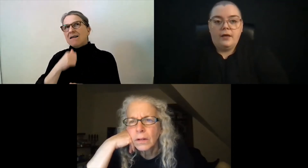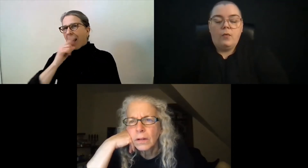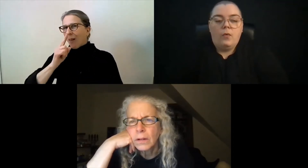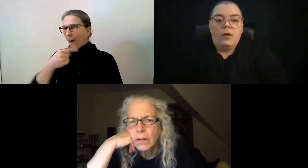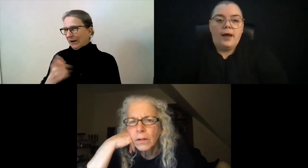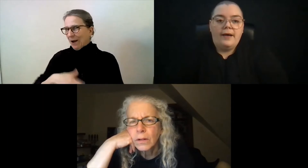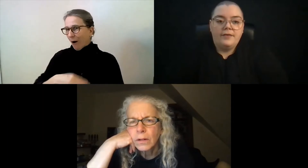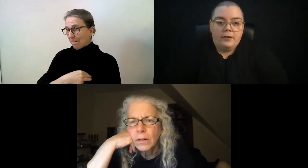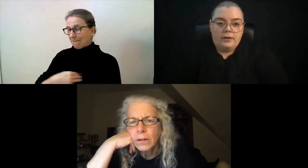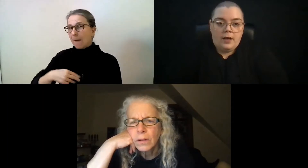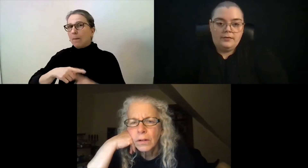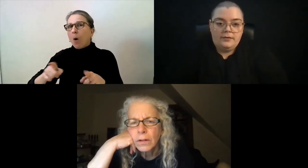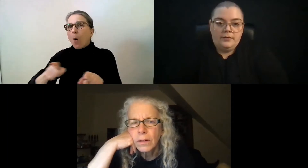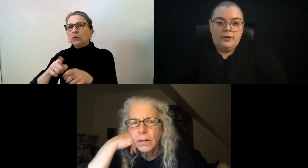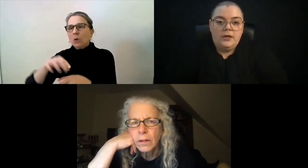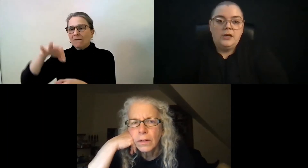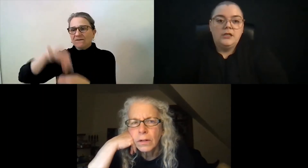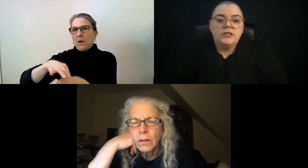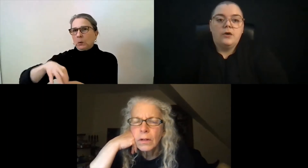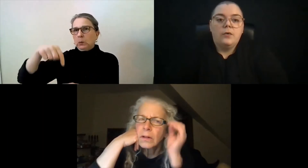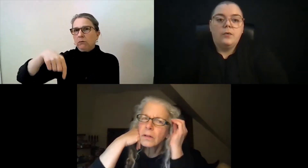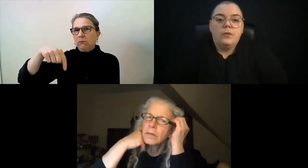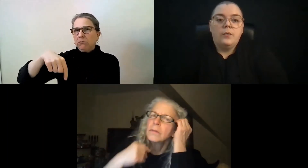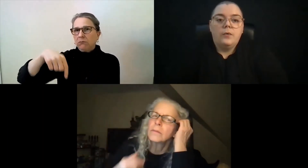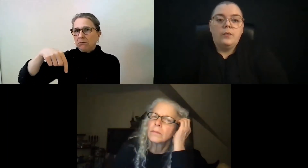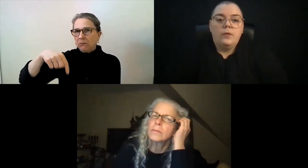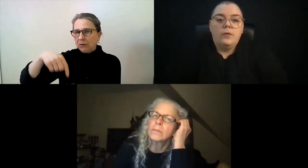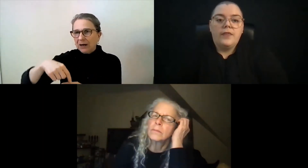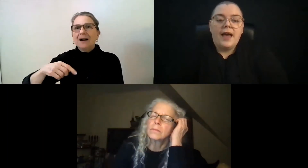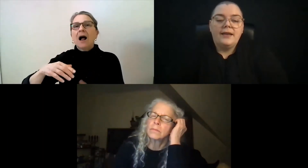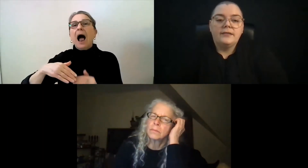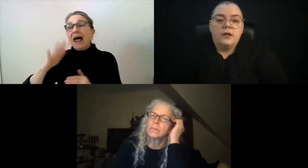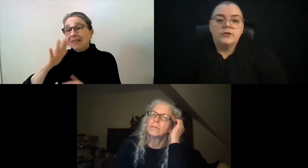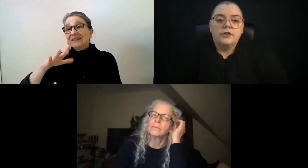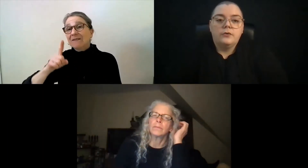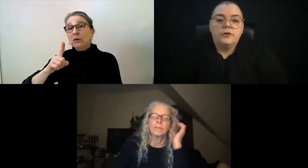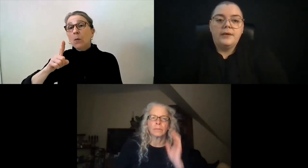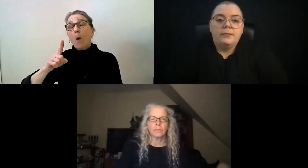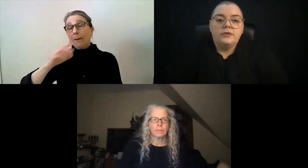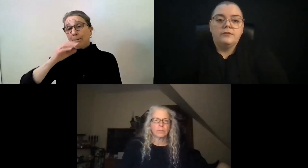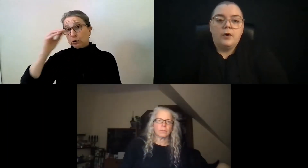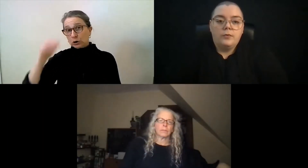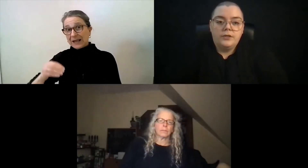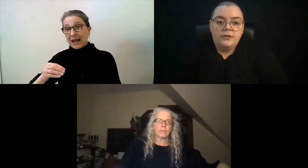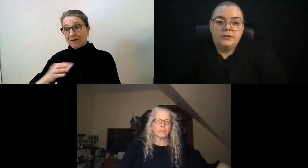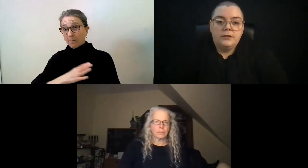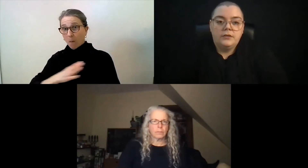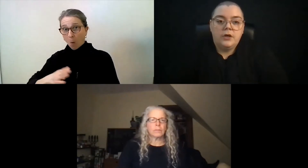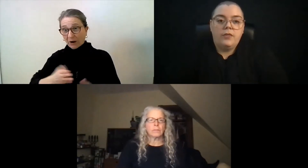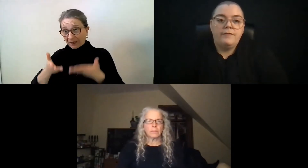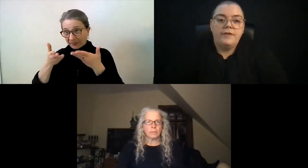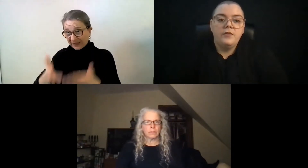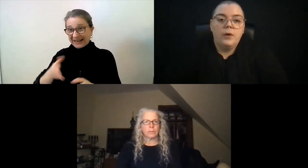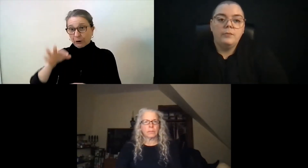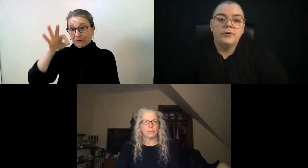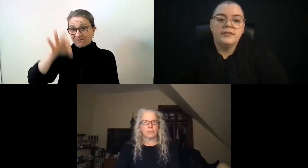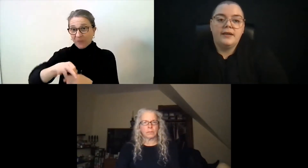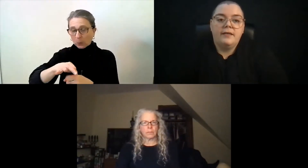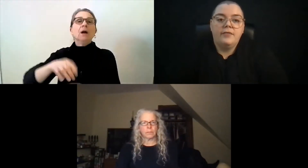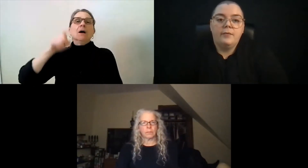Hard of Hearing, or have hearing loss. So that is also to be able to vote. So the